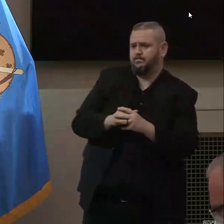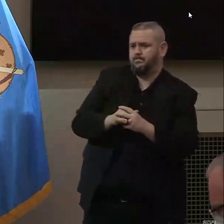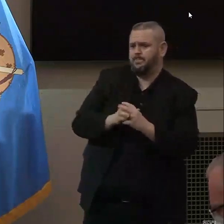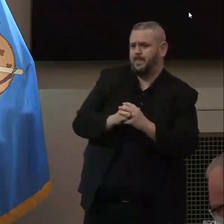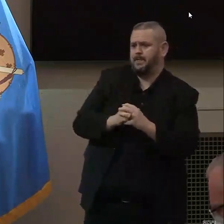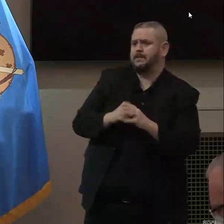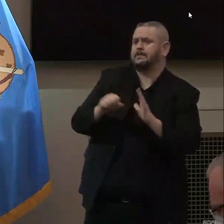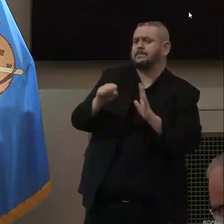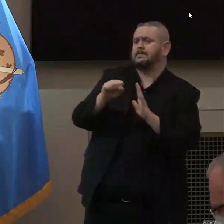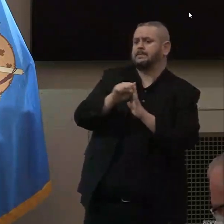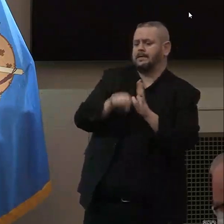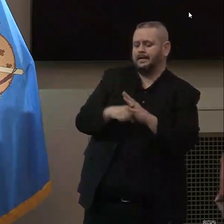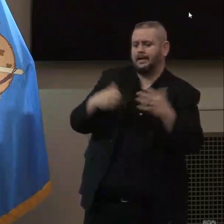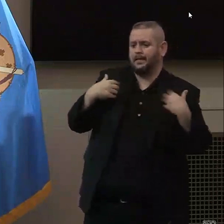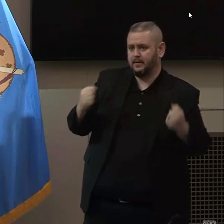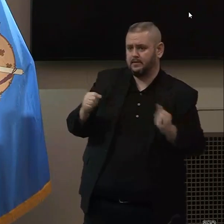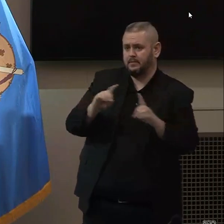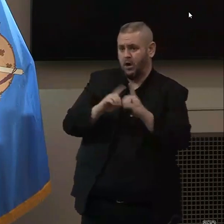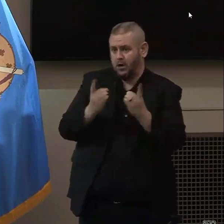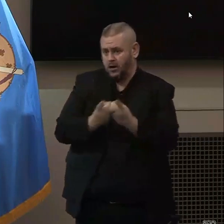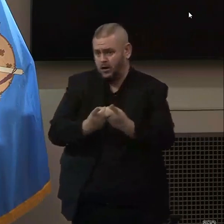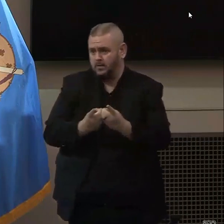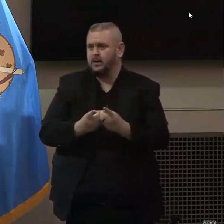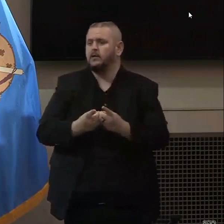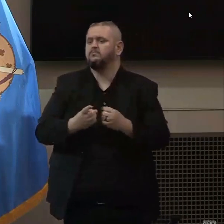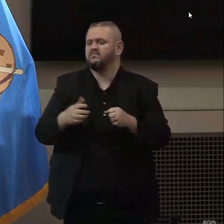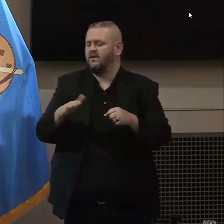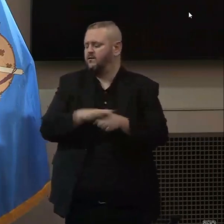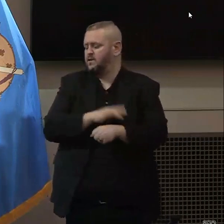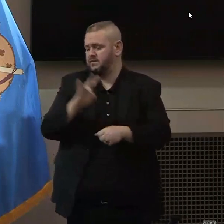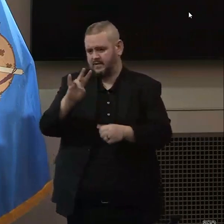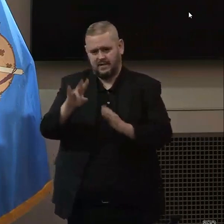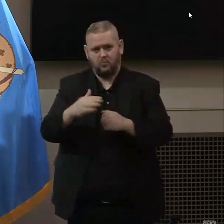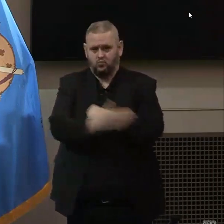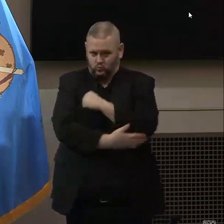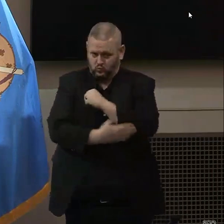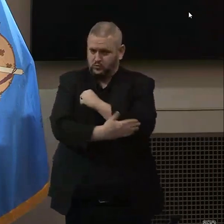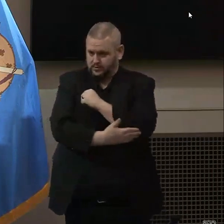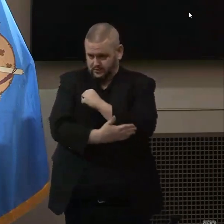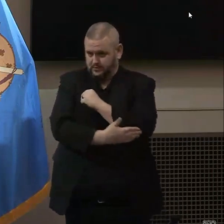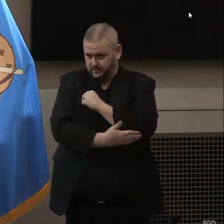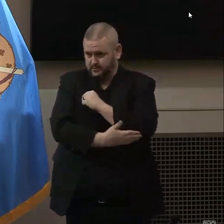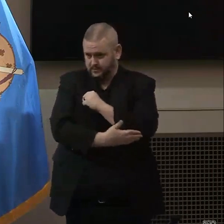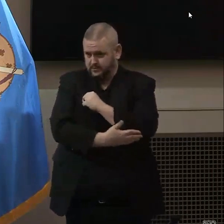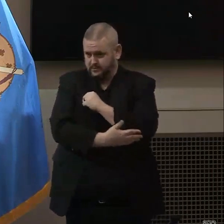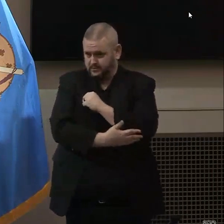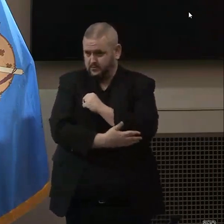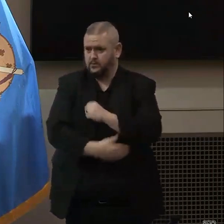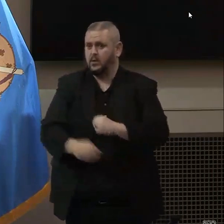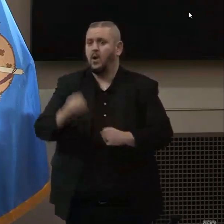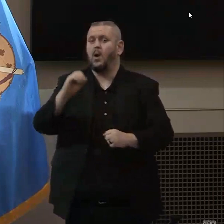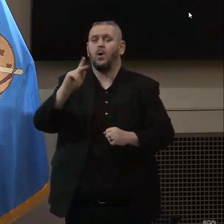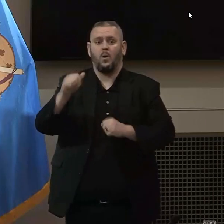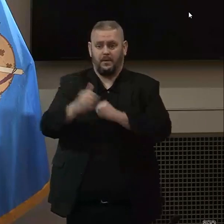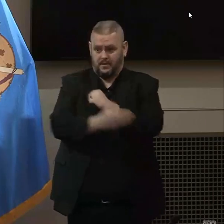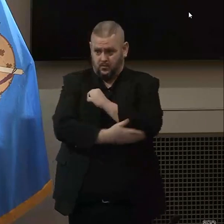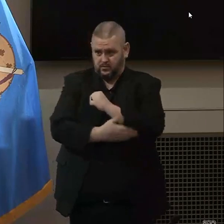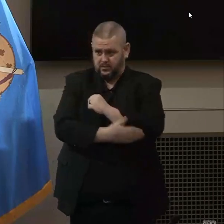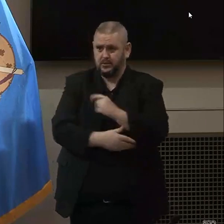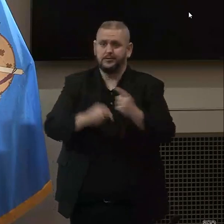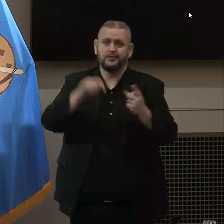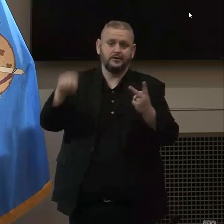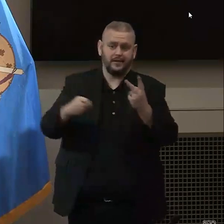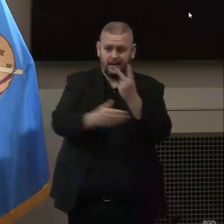health department covers 77 counties, and then you have some Oklahoma County, Tulsa County have a separate